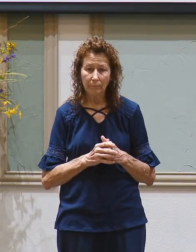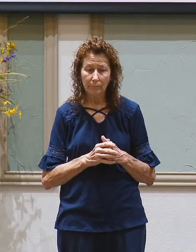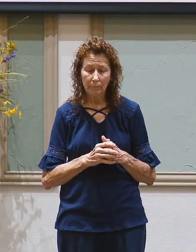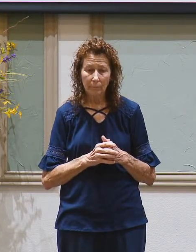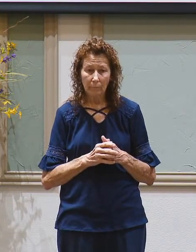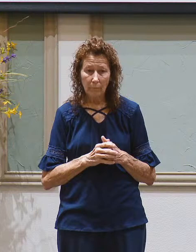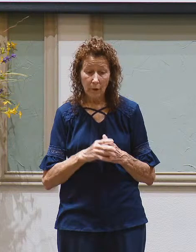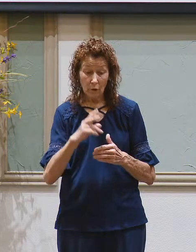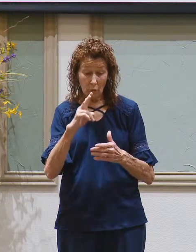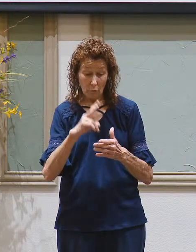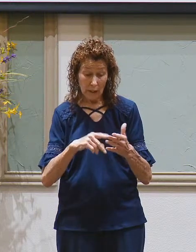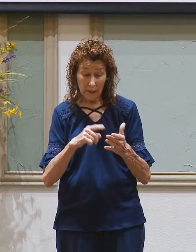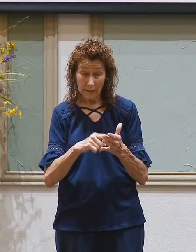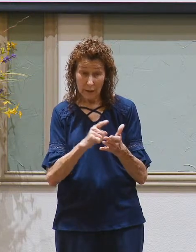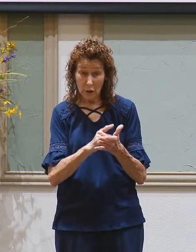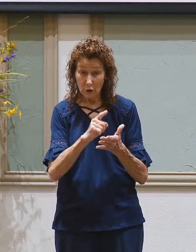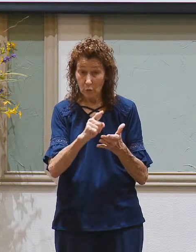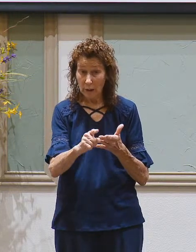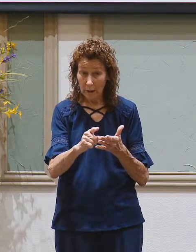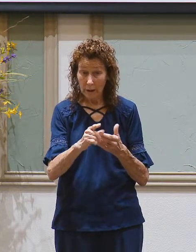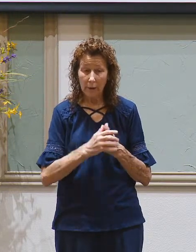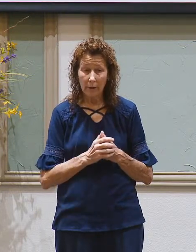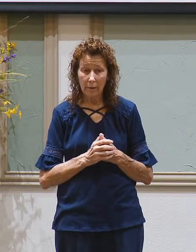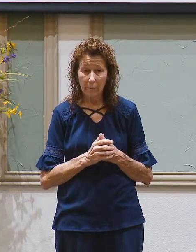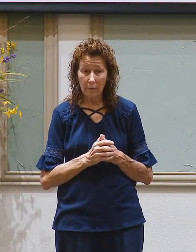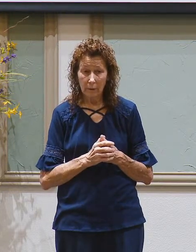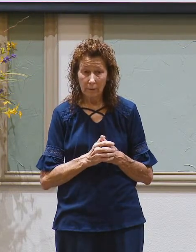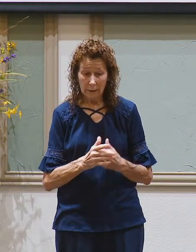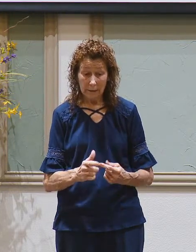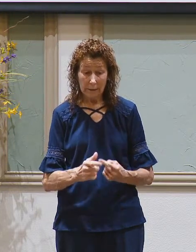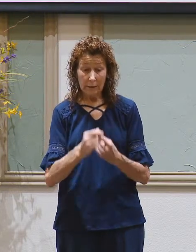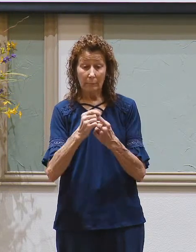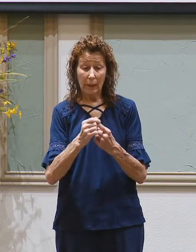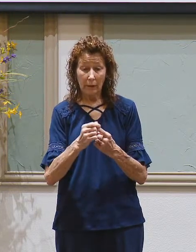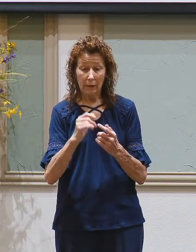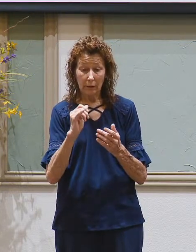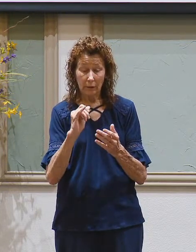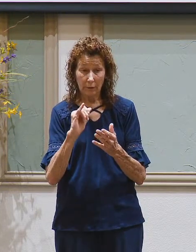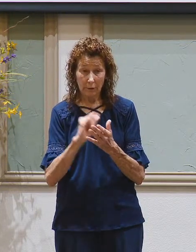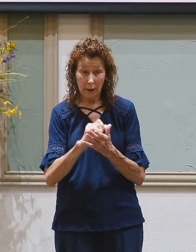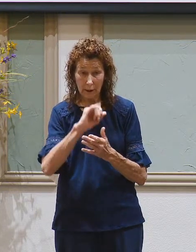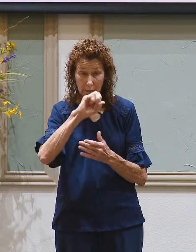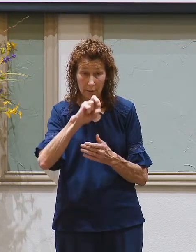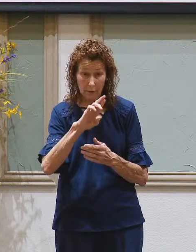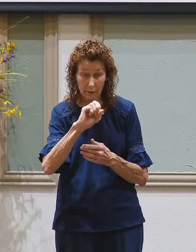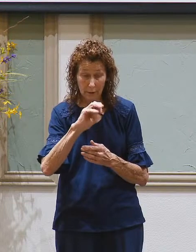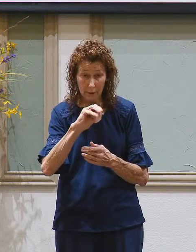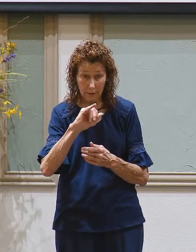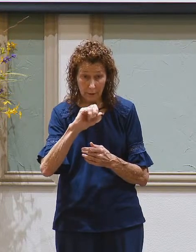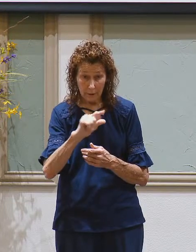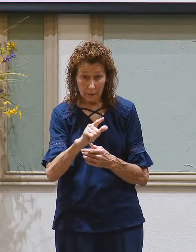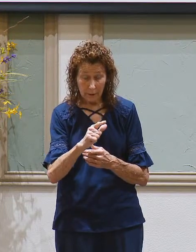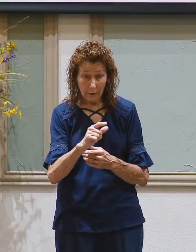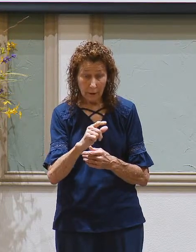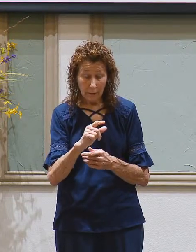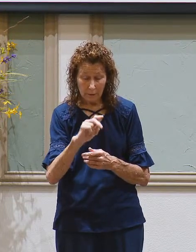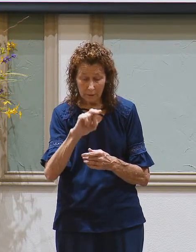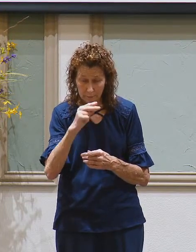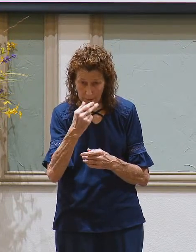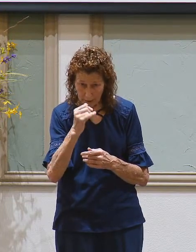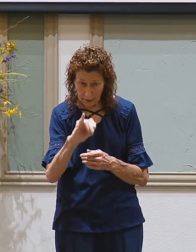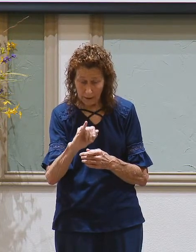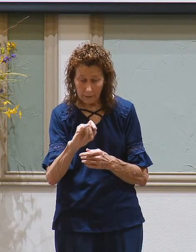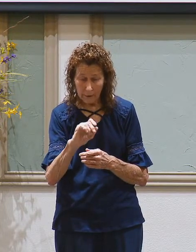And you're reading this week, especially in that Jeremiah passage, chapter 31, you saw a constant